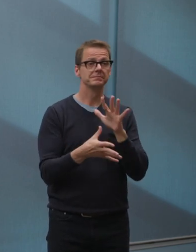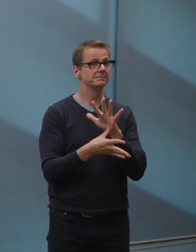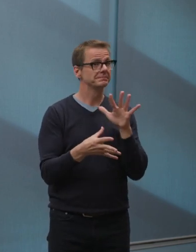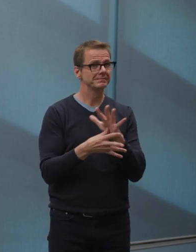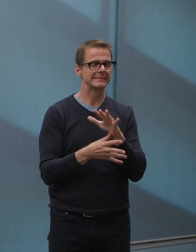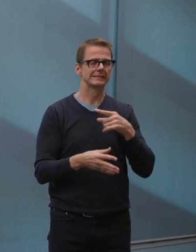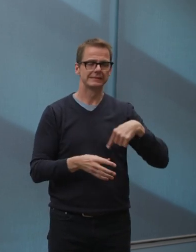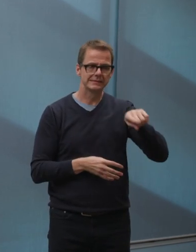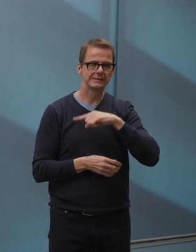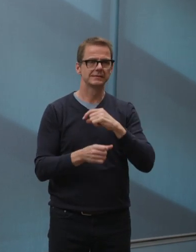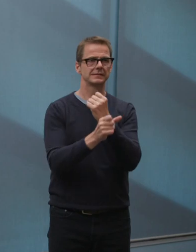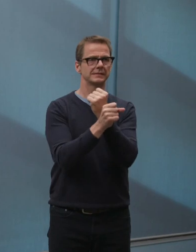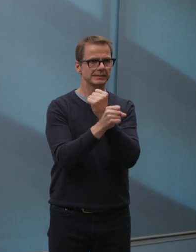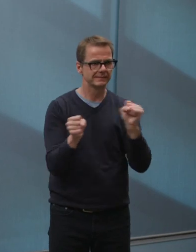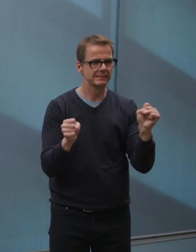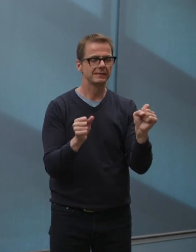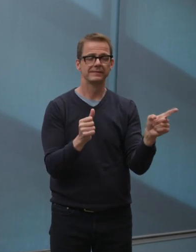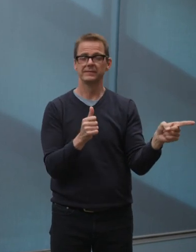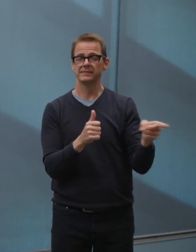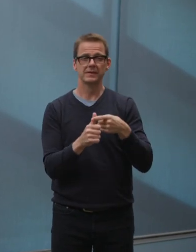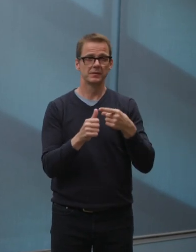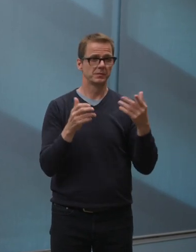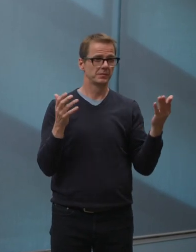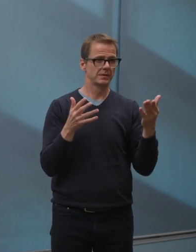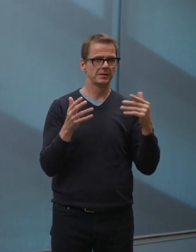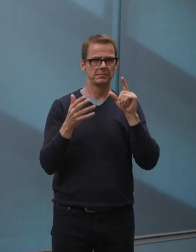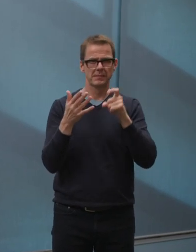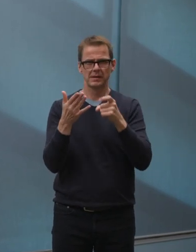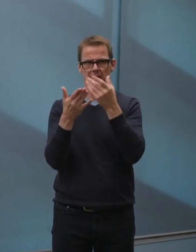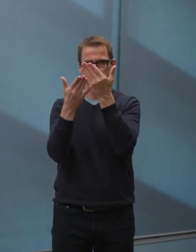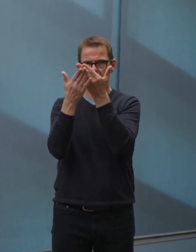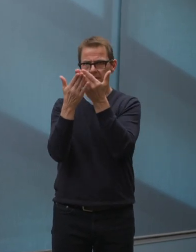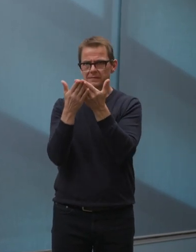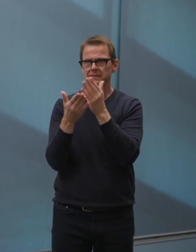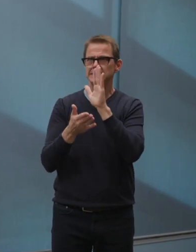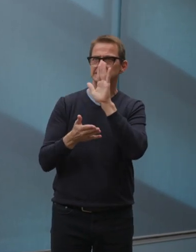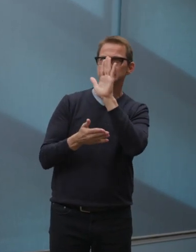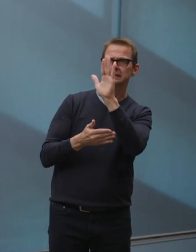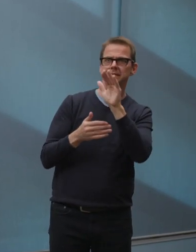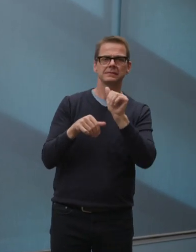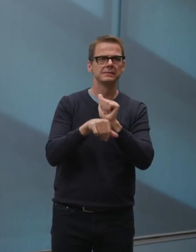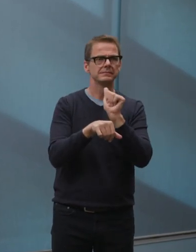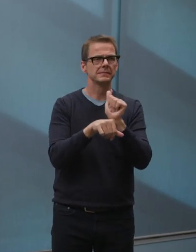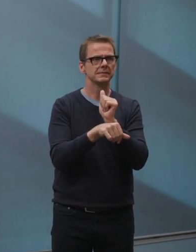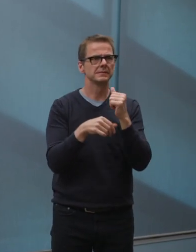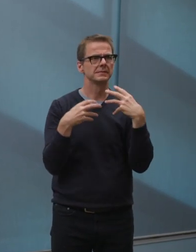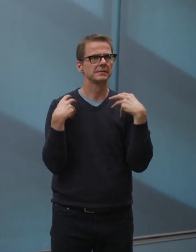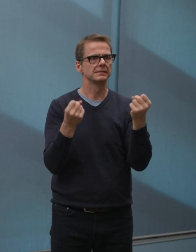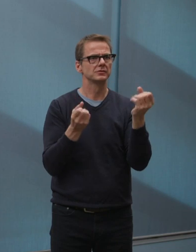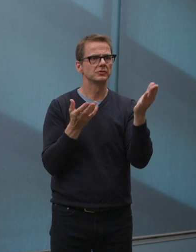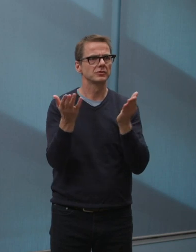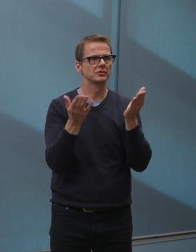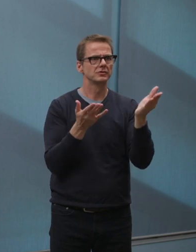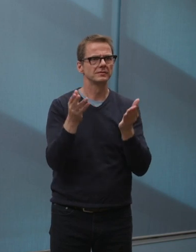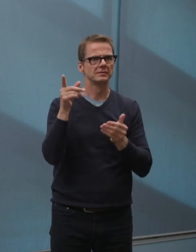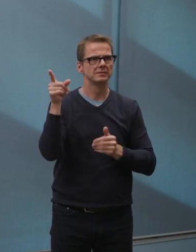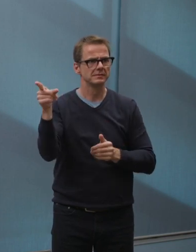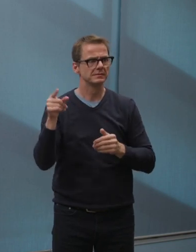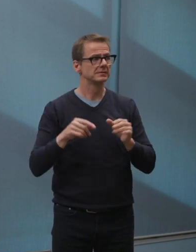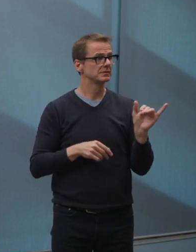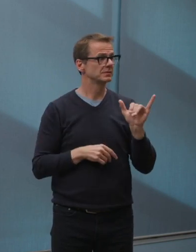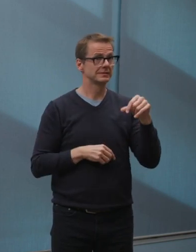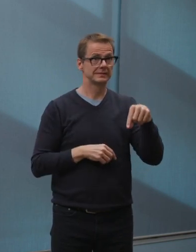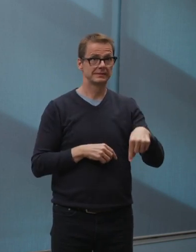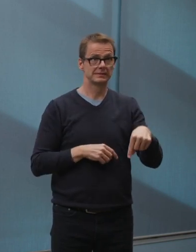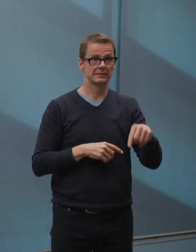unnecessary outbreaks in COVID-19 cases when Edmonton has been doing so well so far. Now, we also spoke today